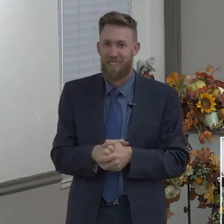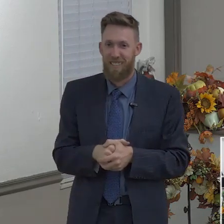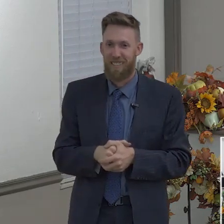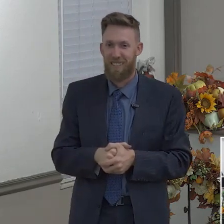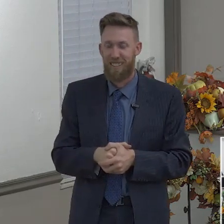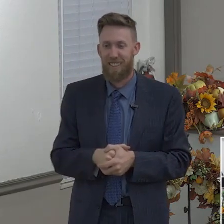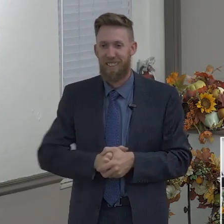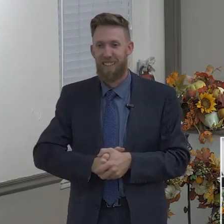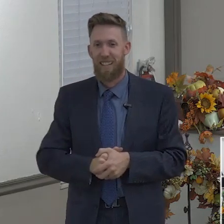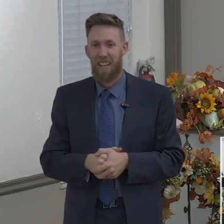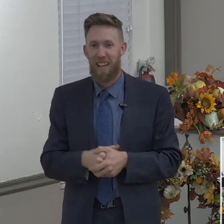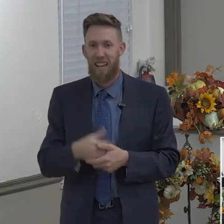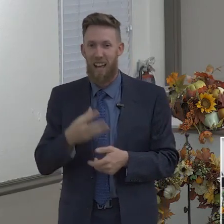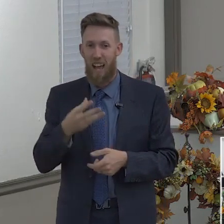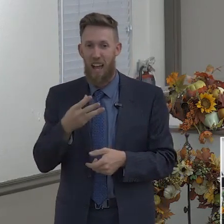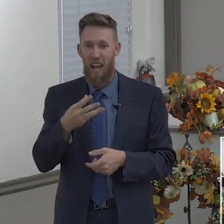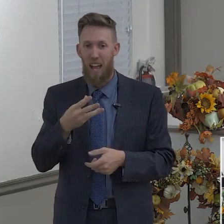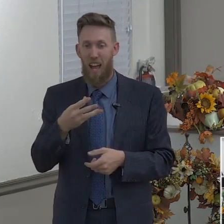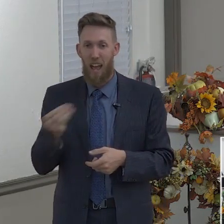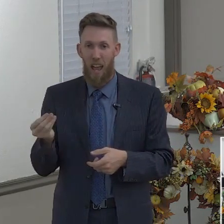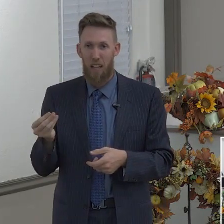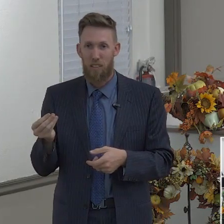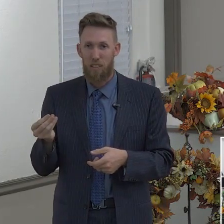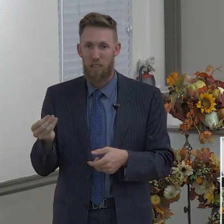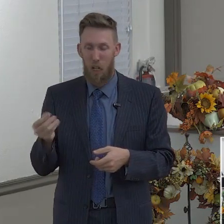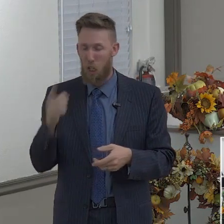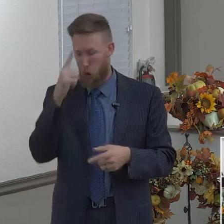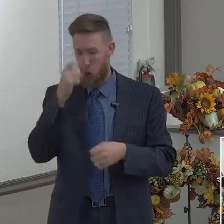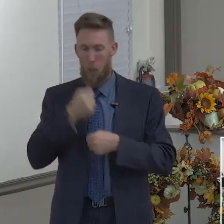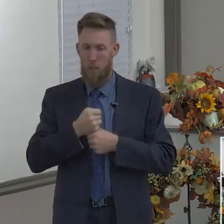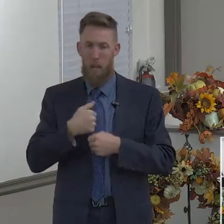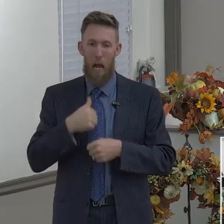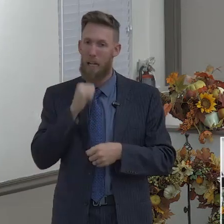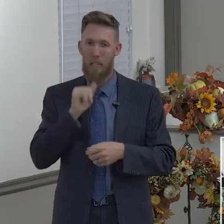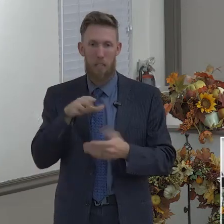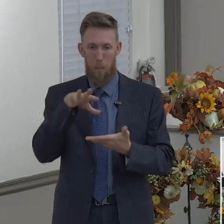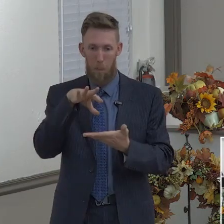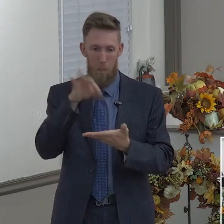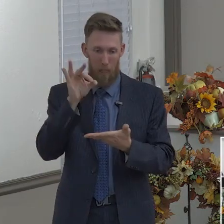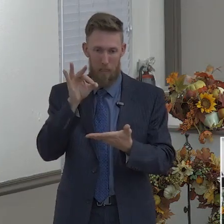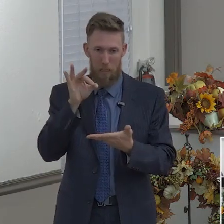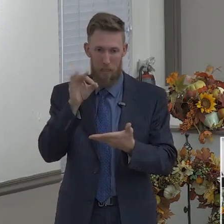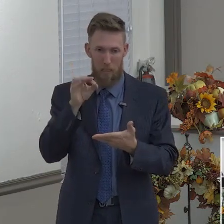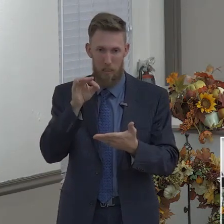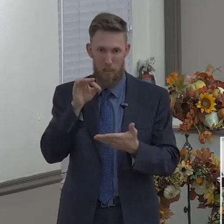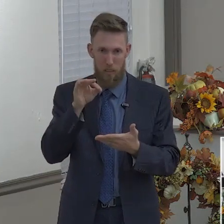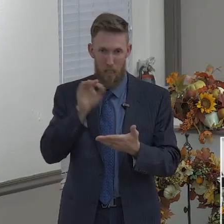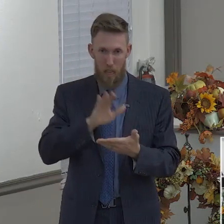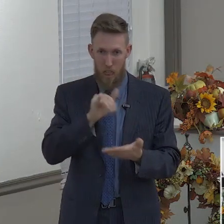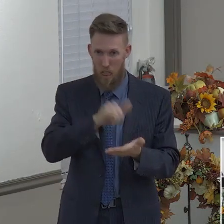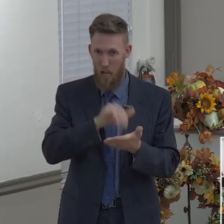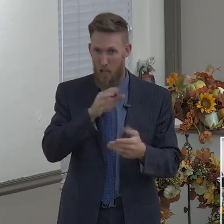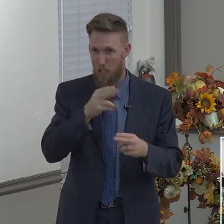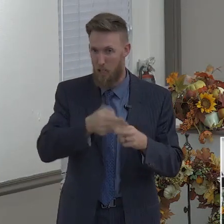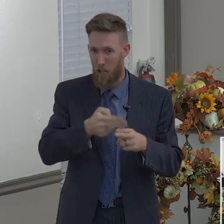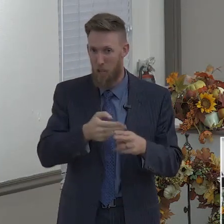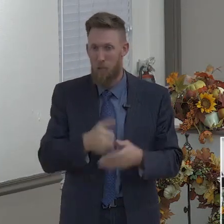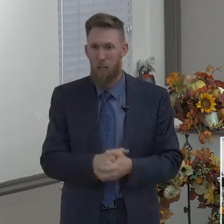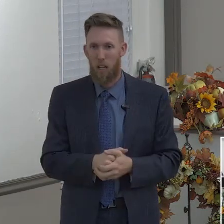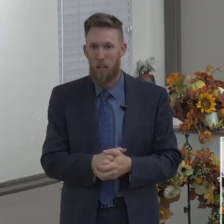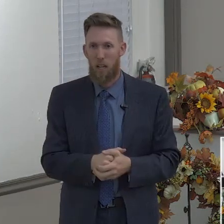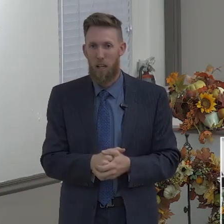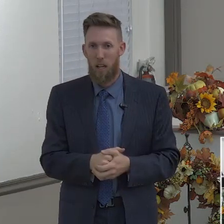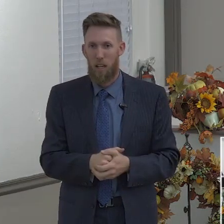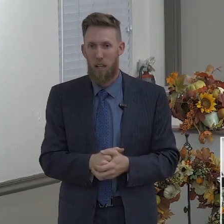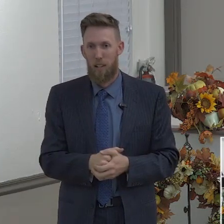didn't pick that, one of the students in the older class came to me and said, oh, I bet your kids really like that name, and I was like, I didn't pick it out, in fact, it